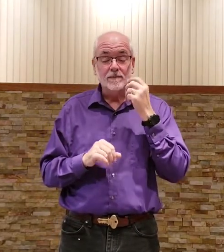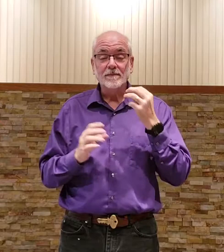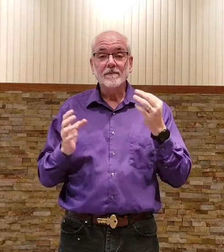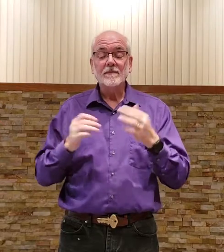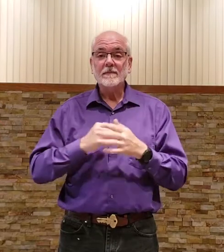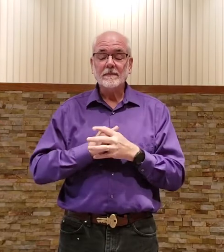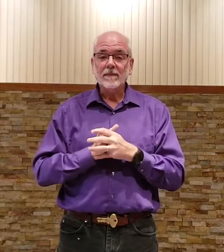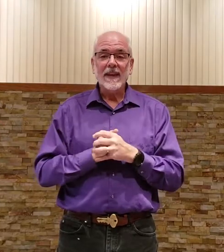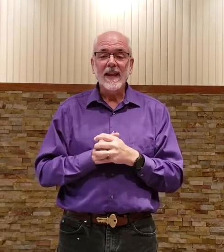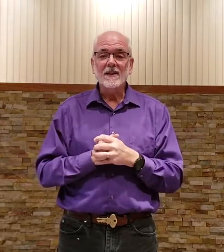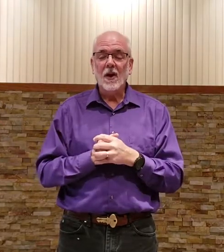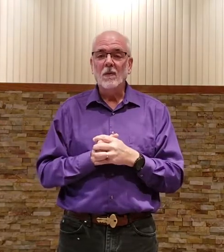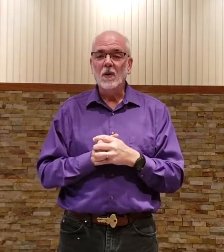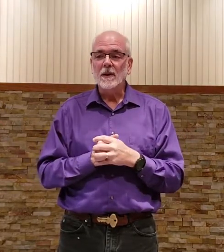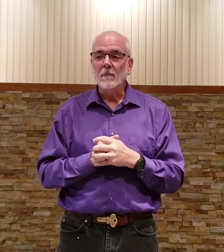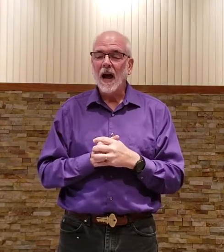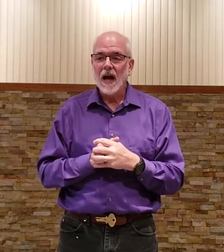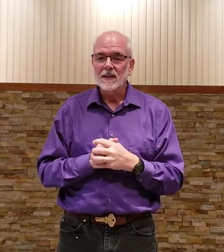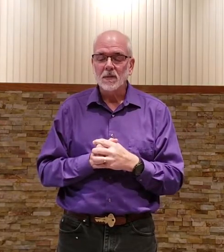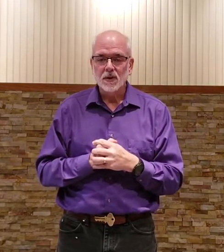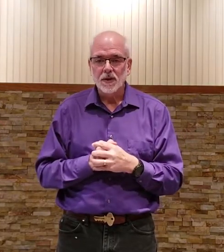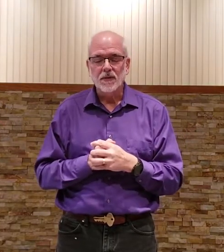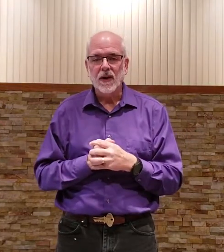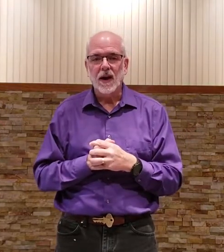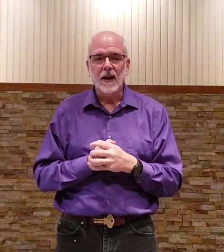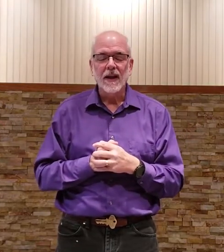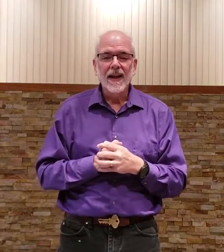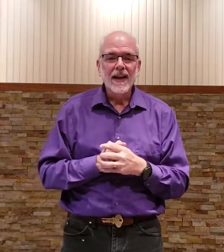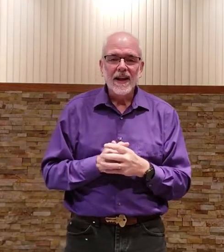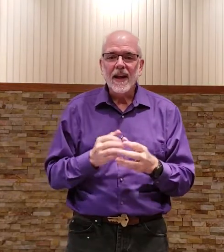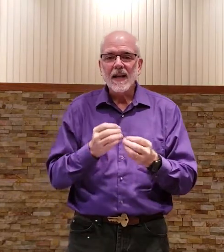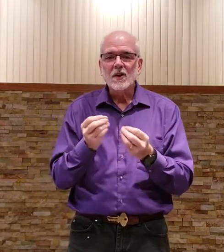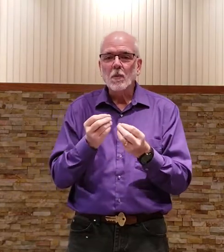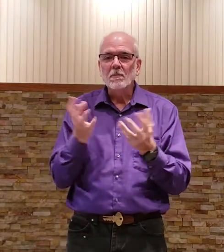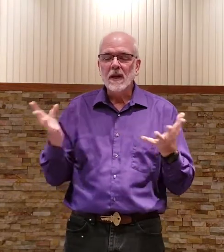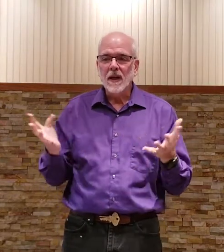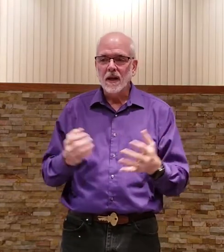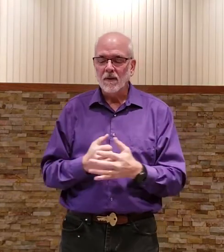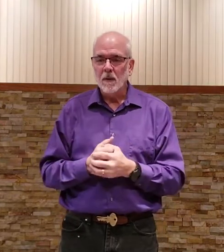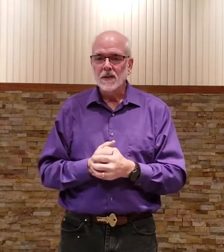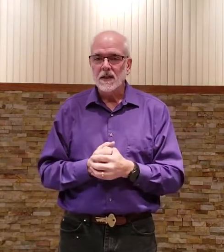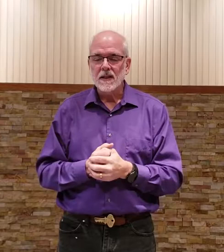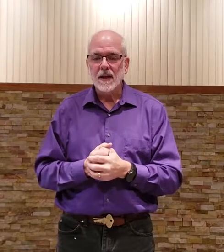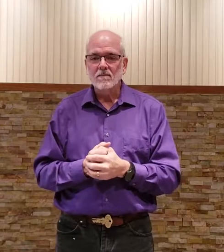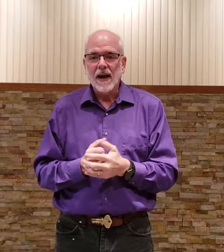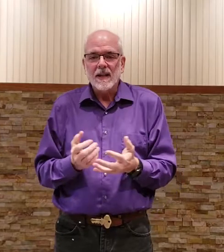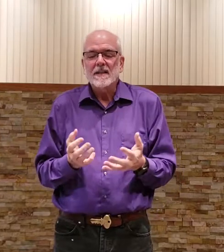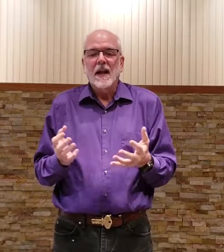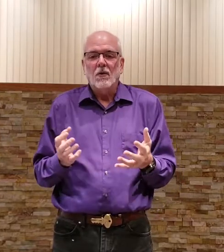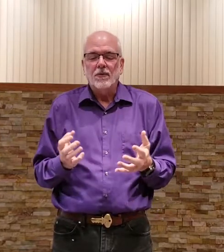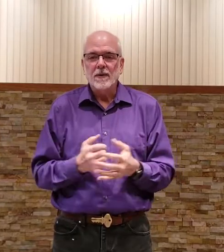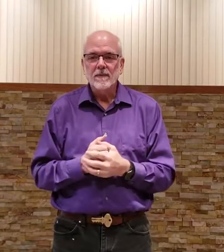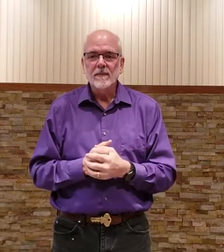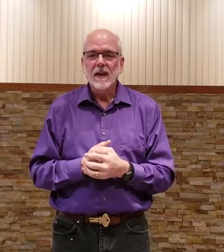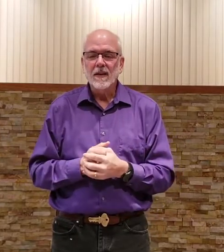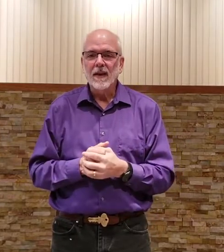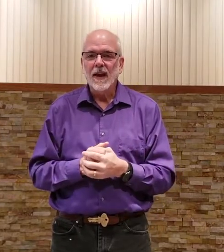it's almost impossible to define it has no meaning it was by itself okay